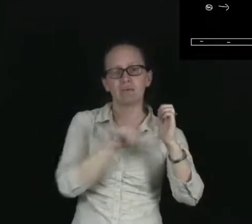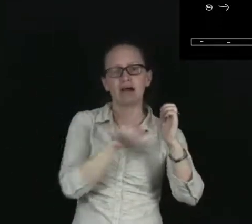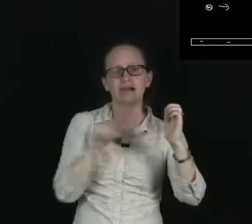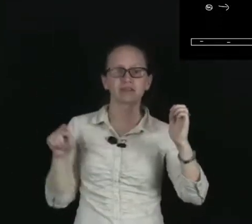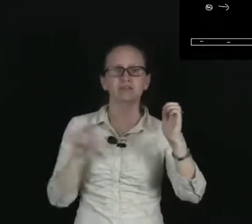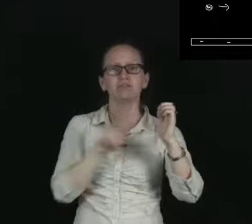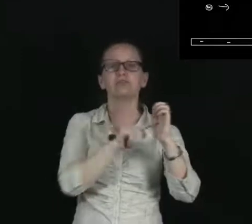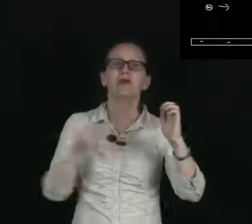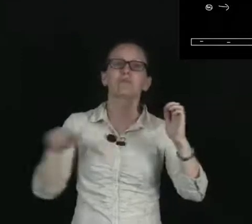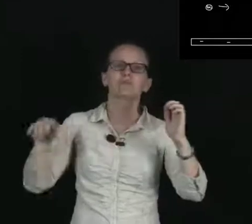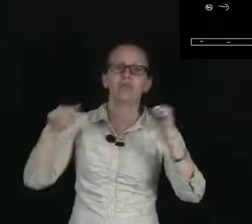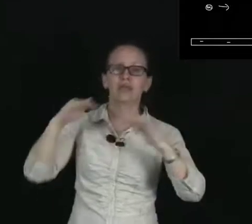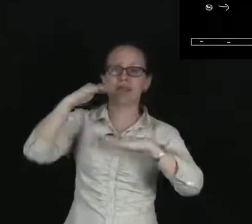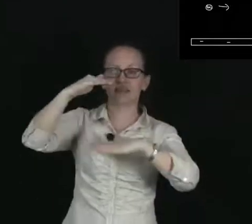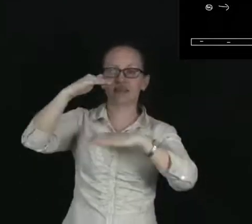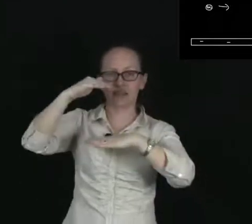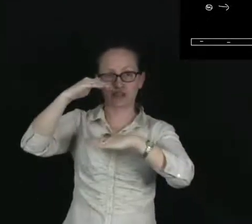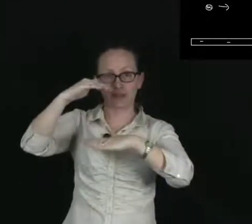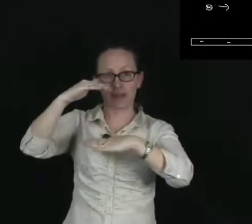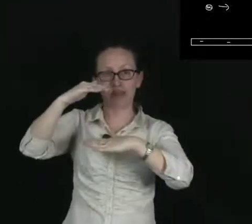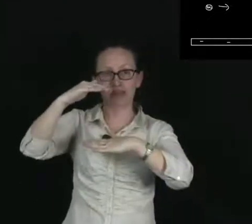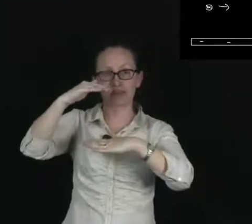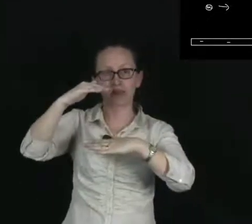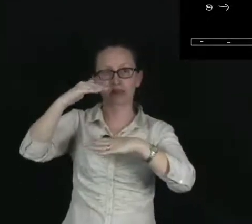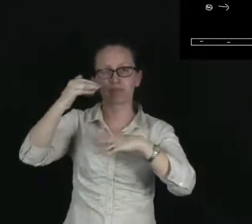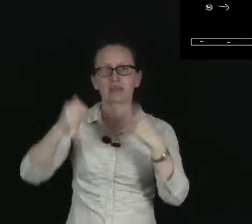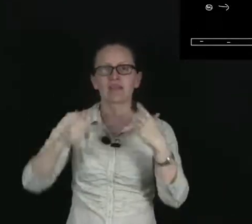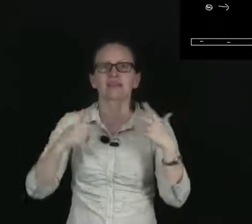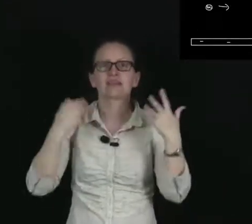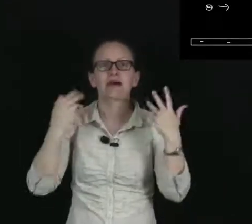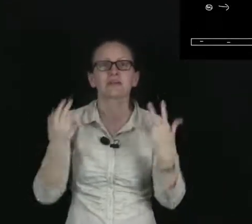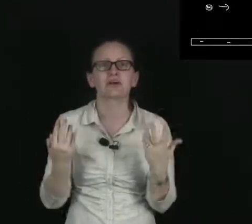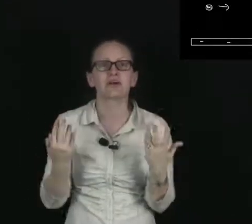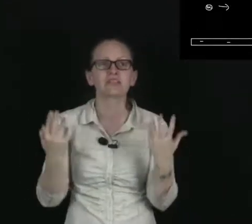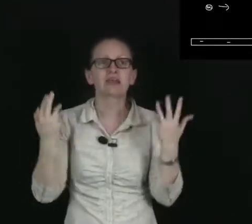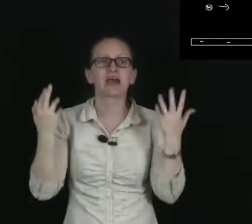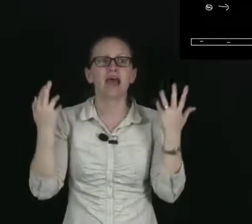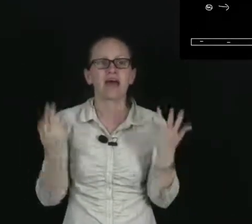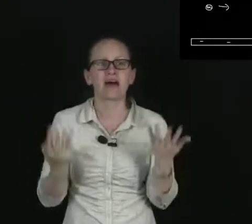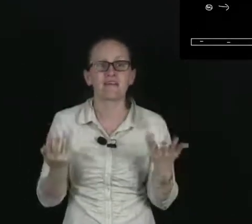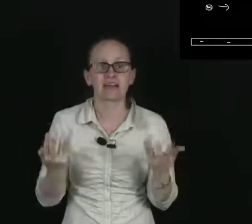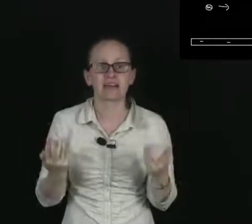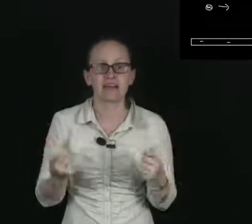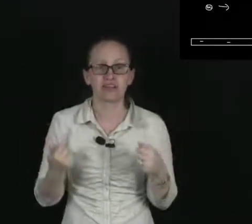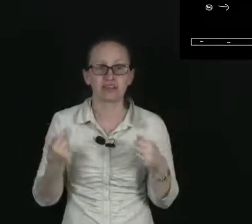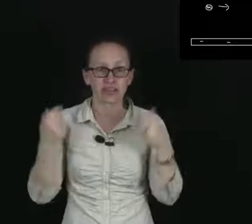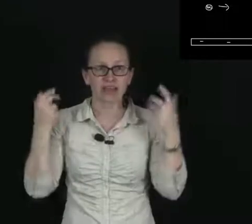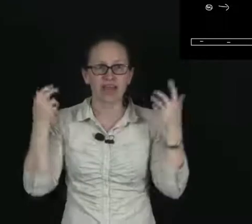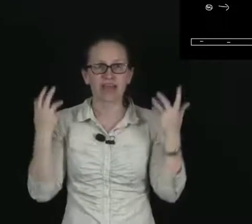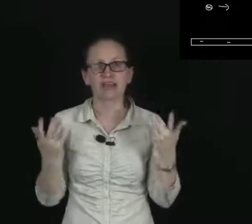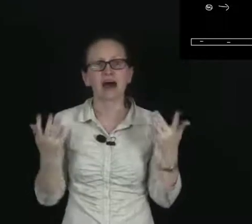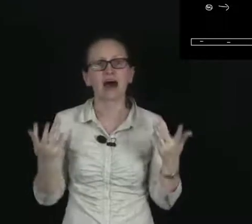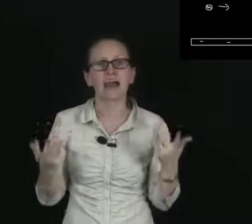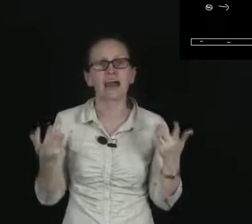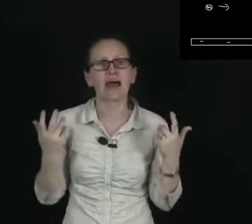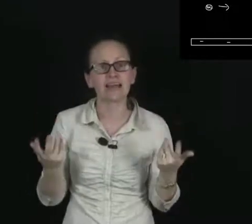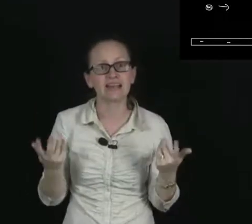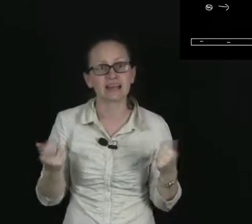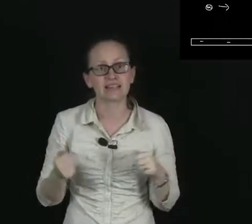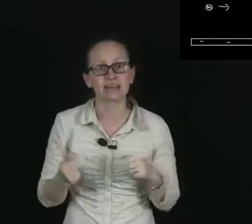particles between these two plates. Now, because alpha radiation has a high ionising